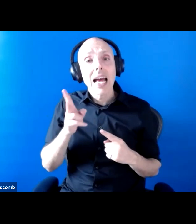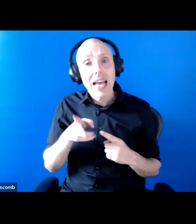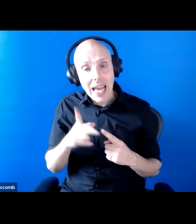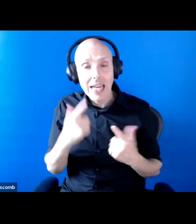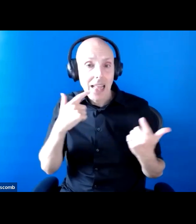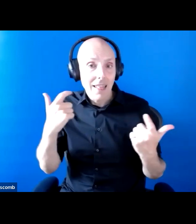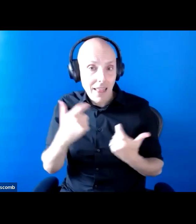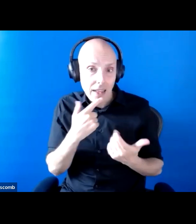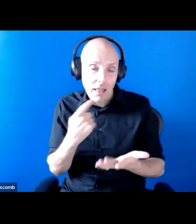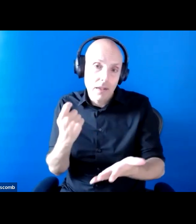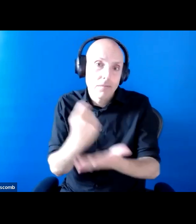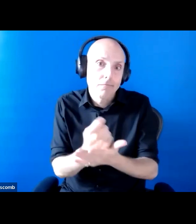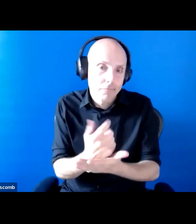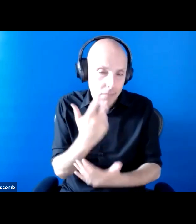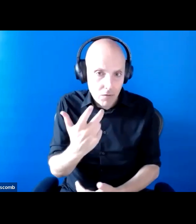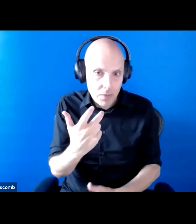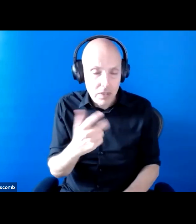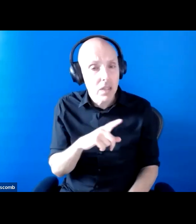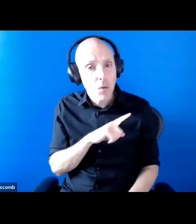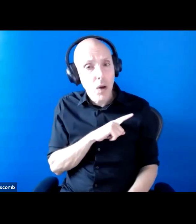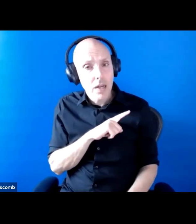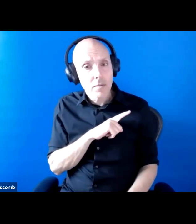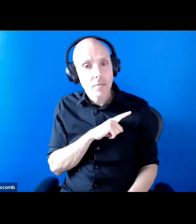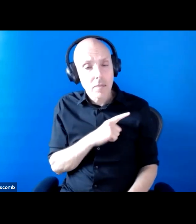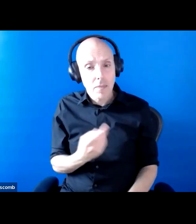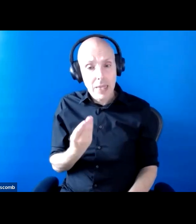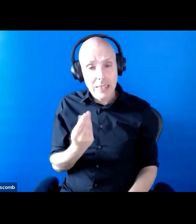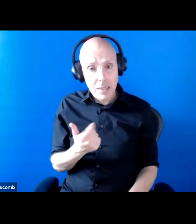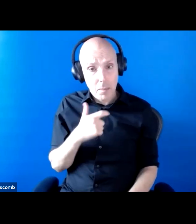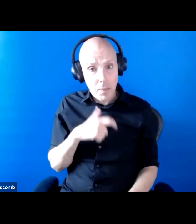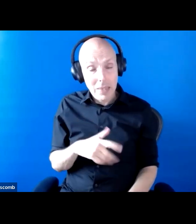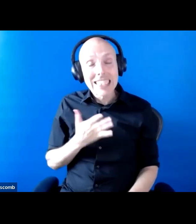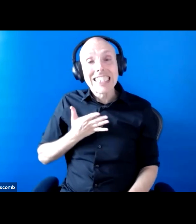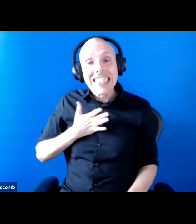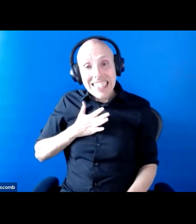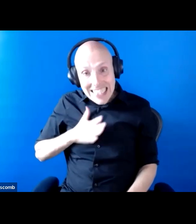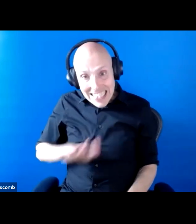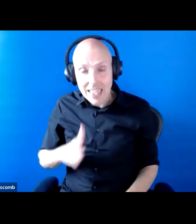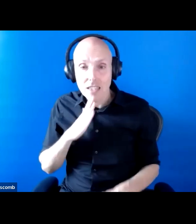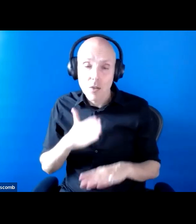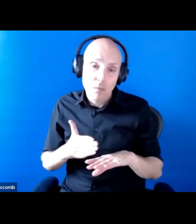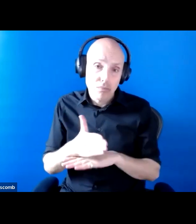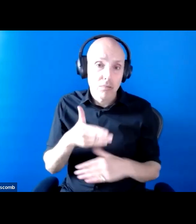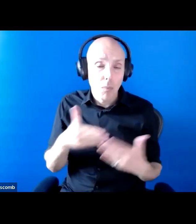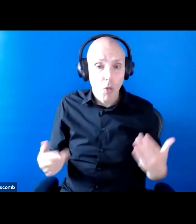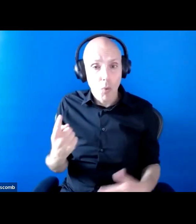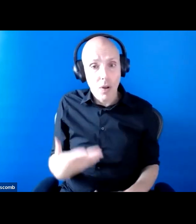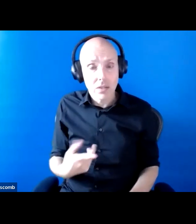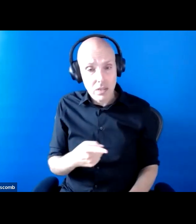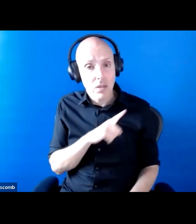because some people need exercise more than once a day because of their impairment or